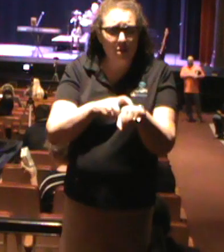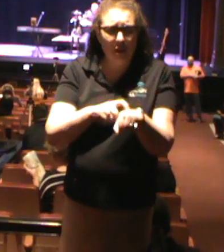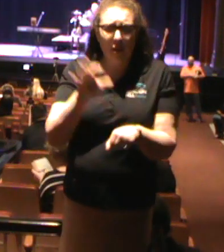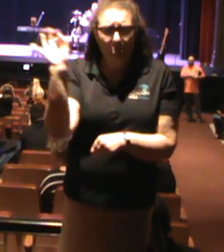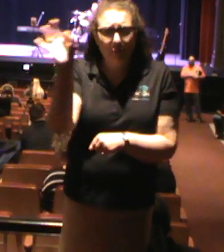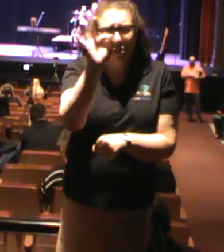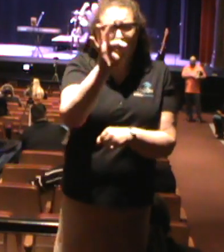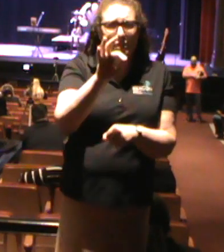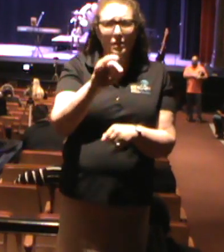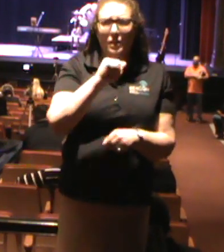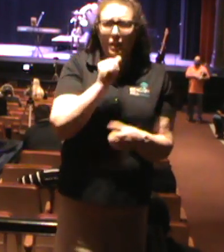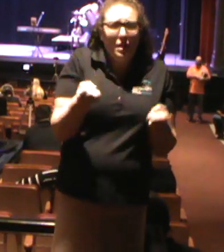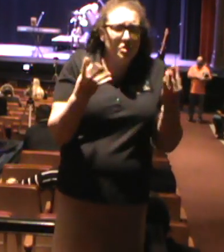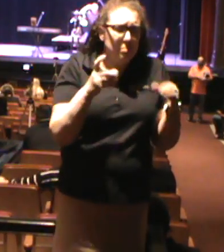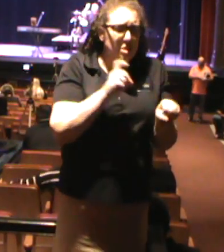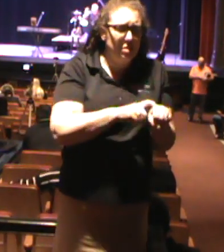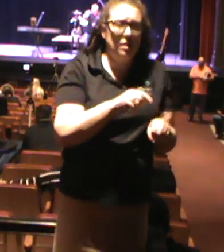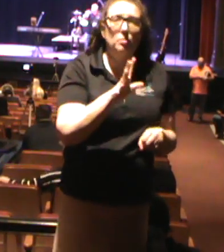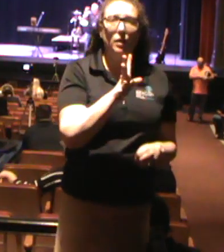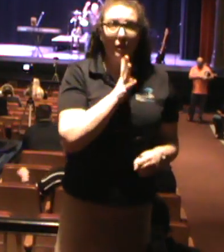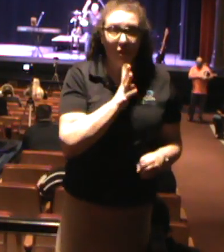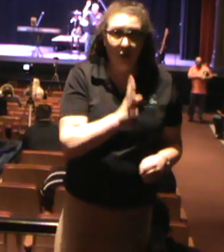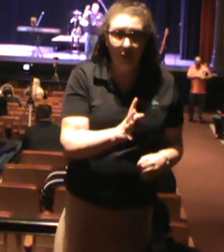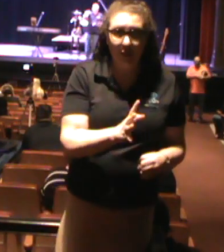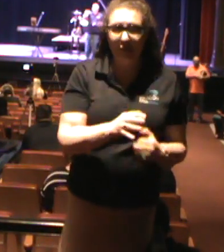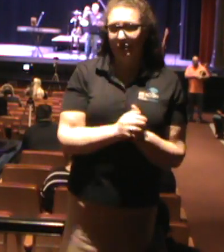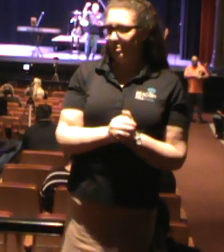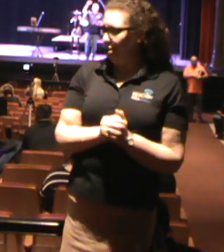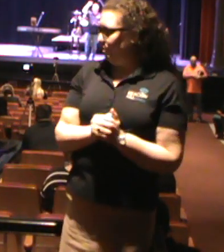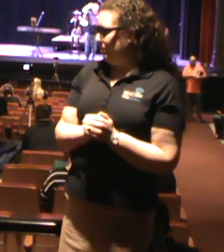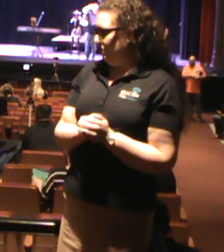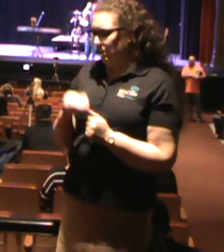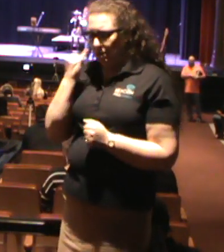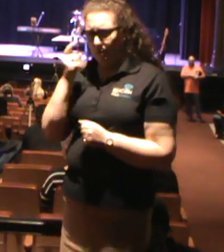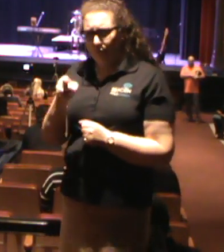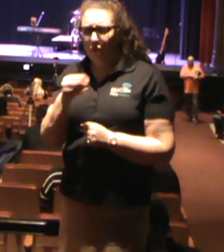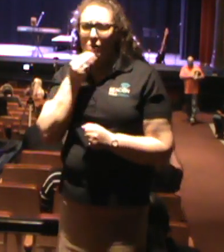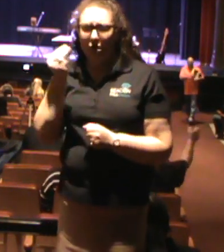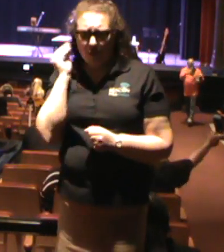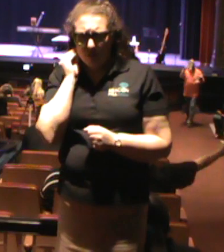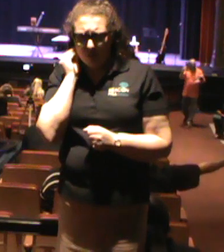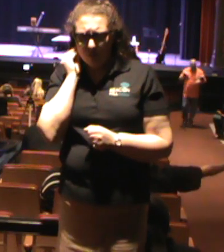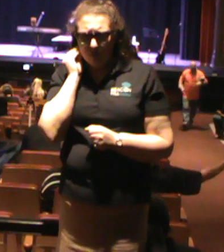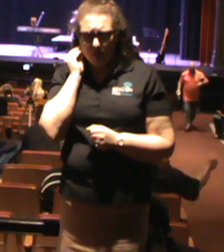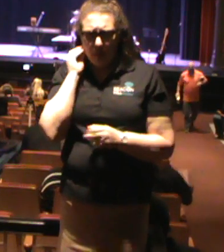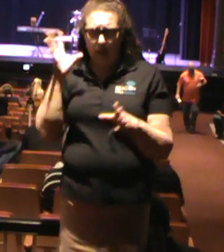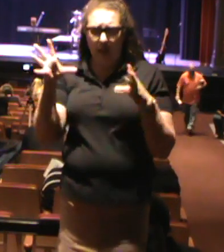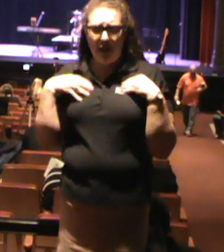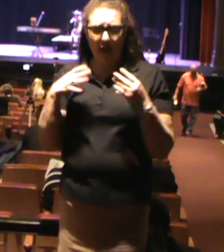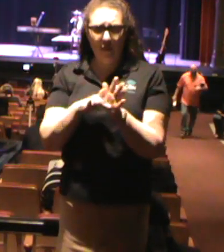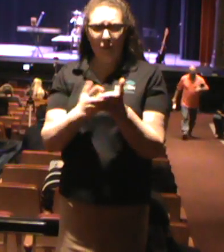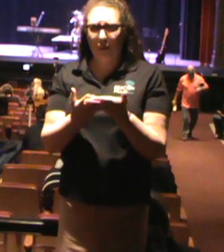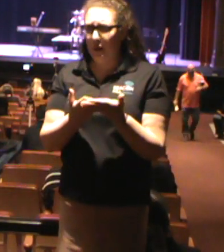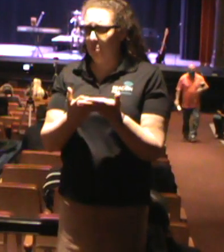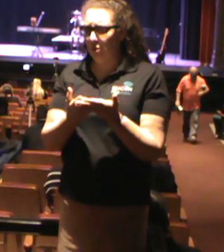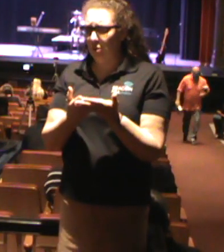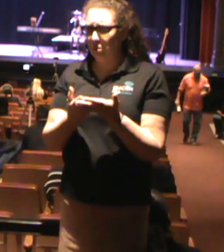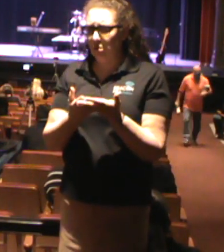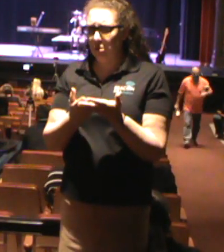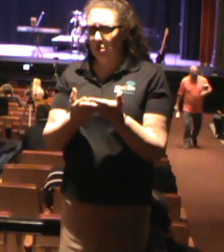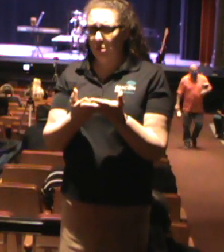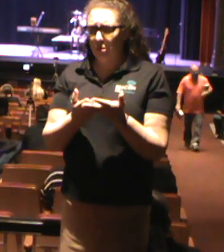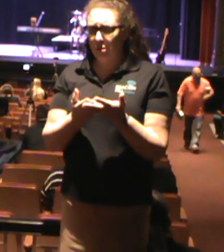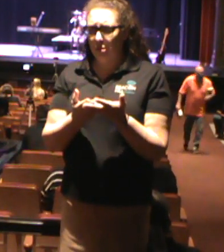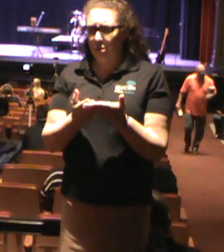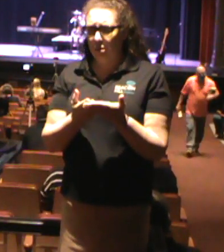forgotten that at home. Take one. Take one and give it to somebody else if you don't need one, if you don't have one here today. If